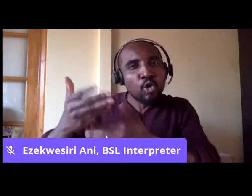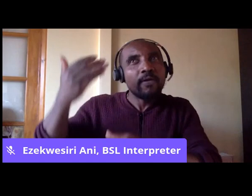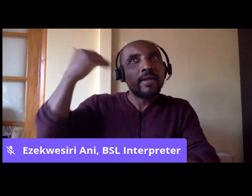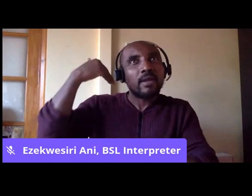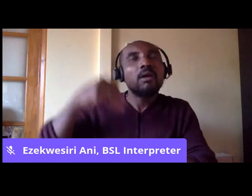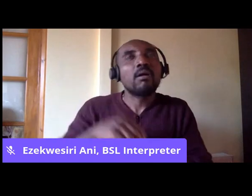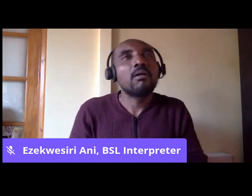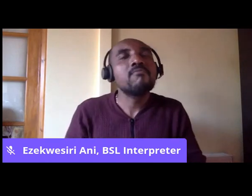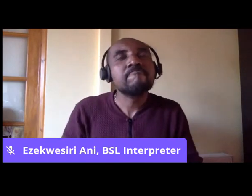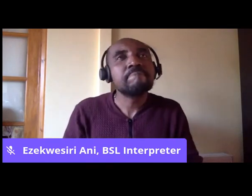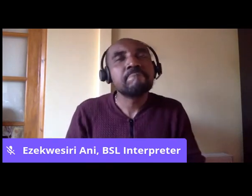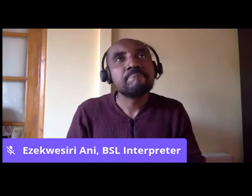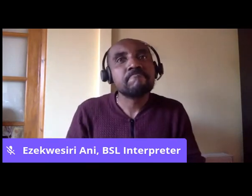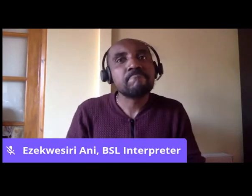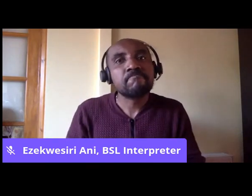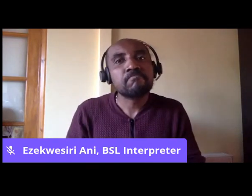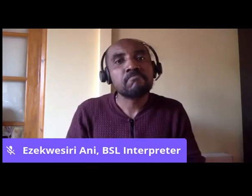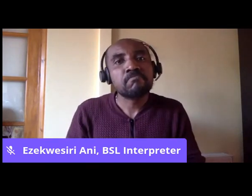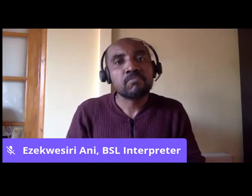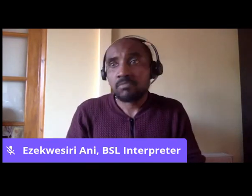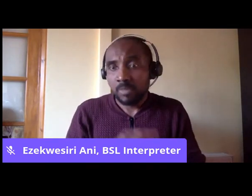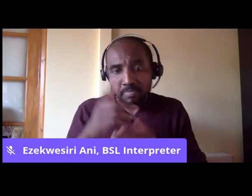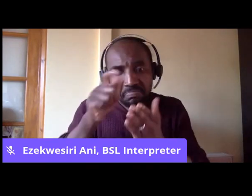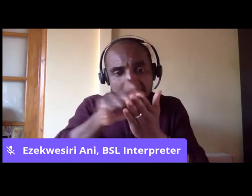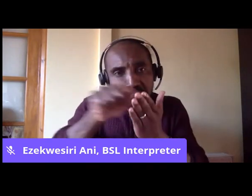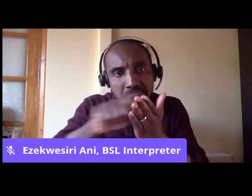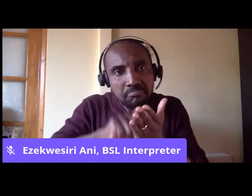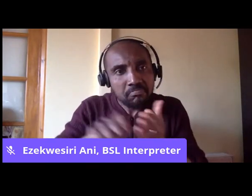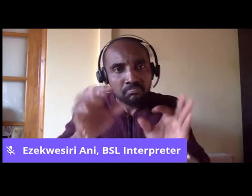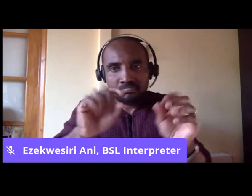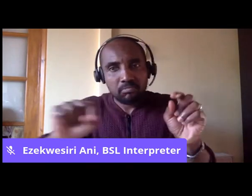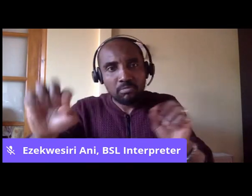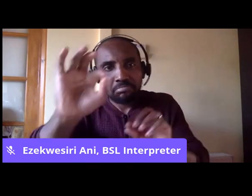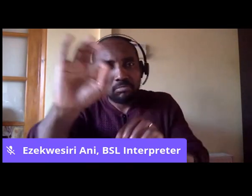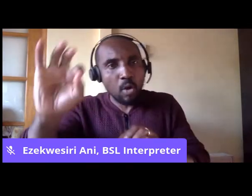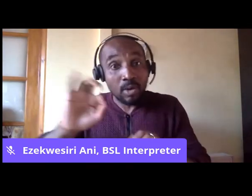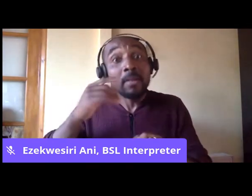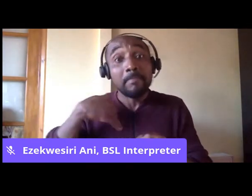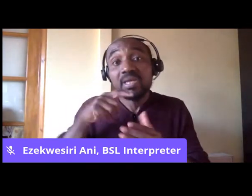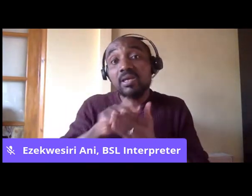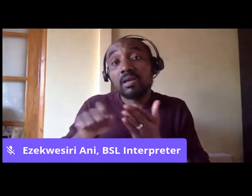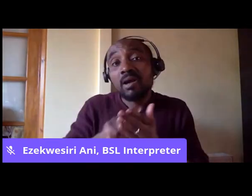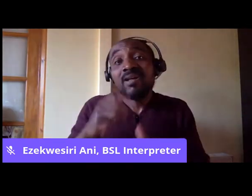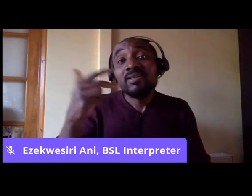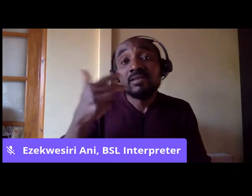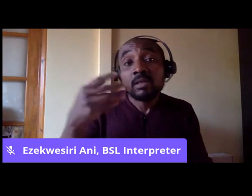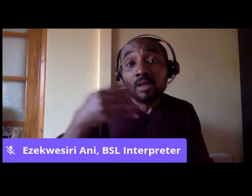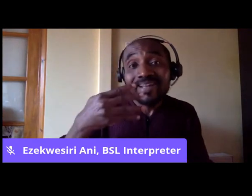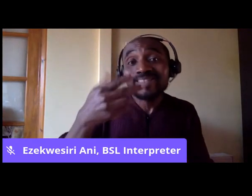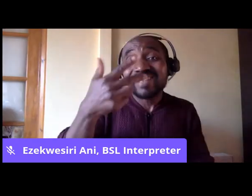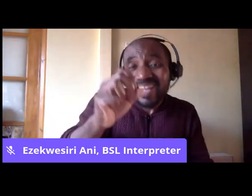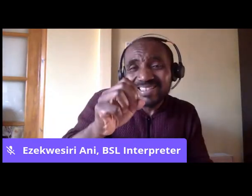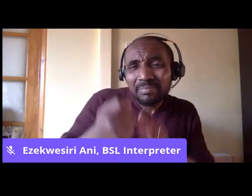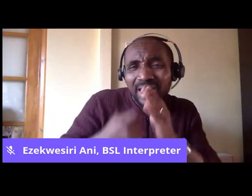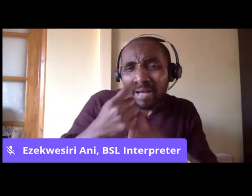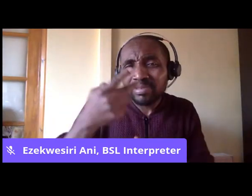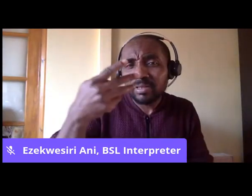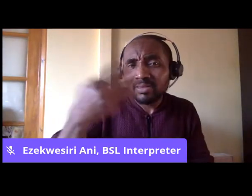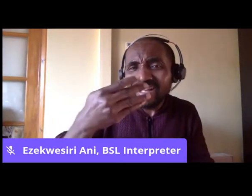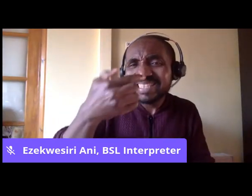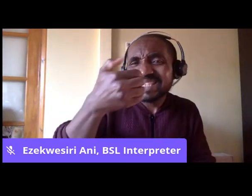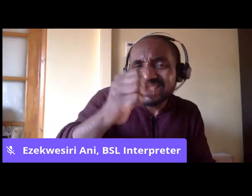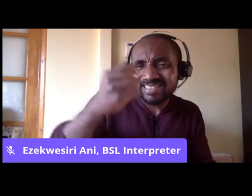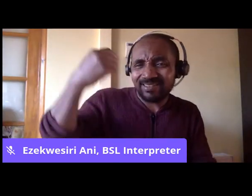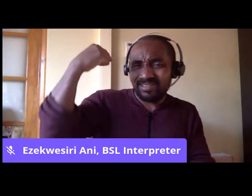nobody was documenting it. And I was documenting it in the 1980s. And people